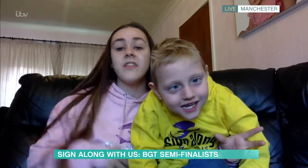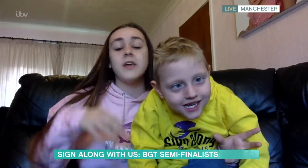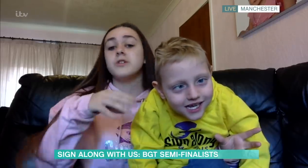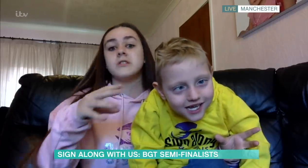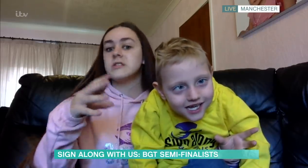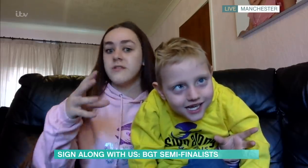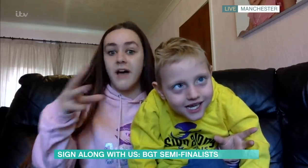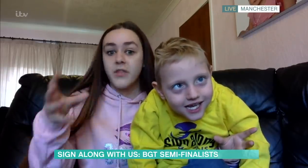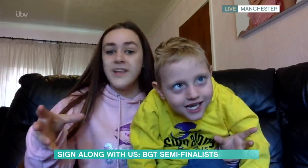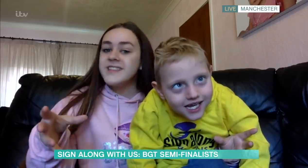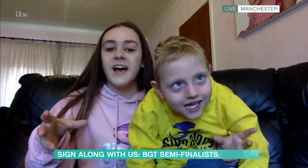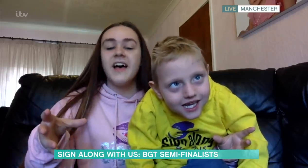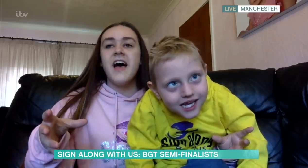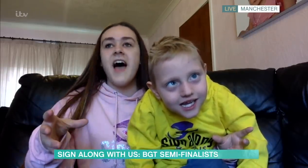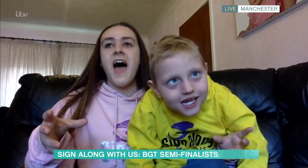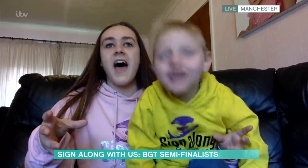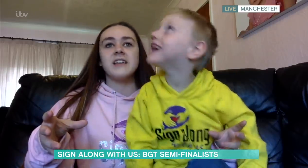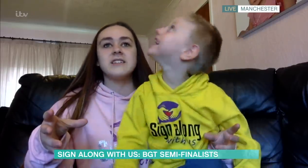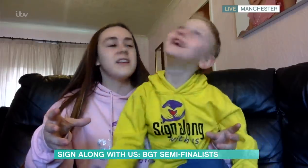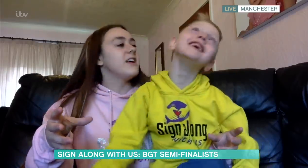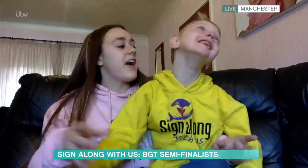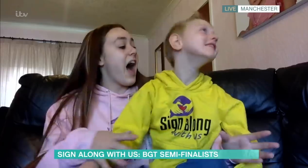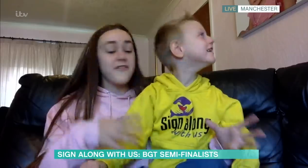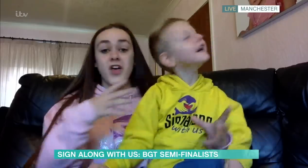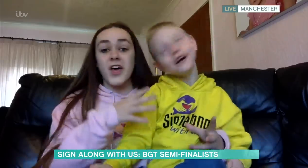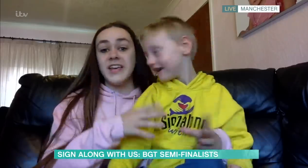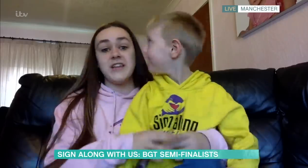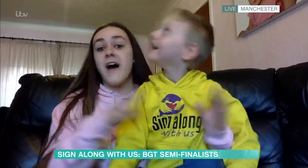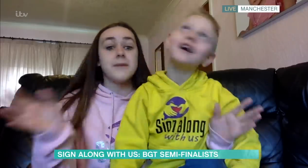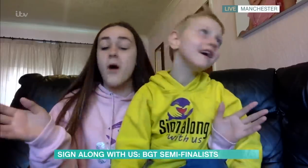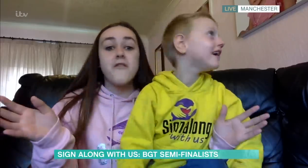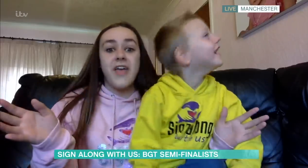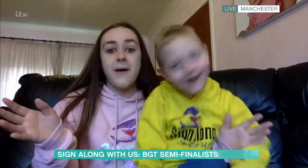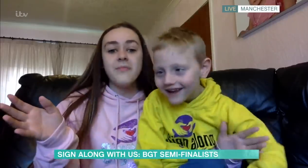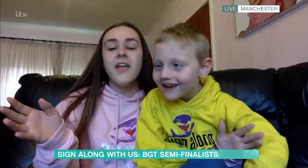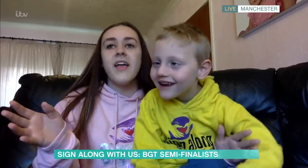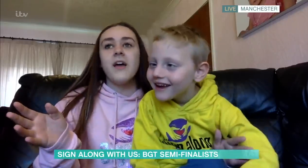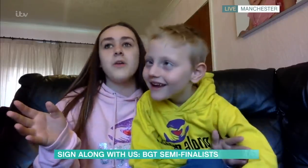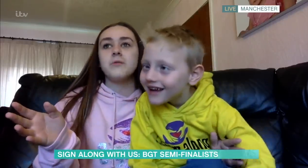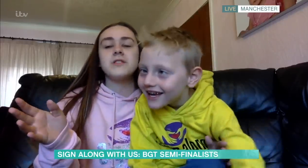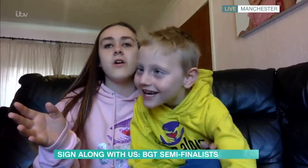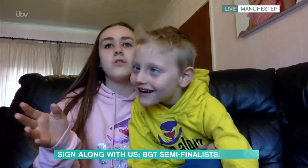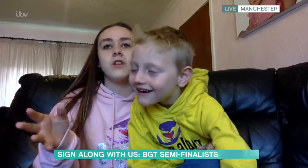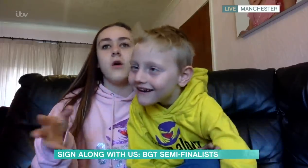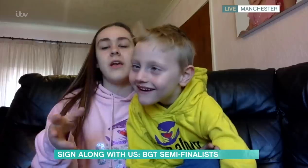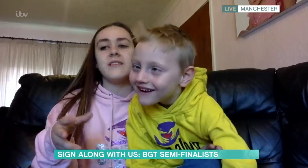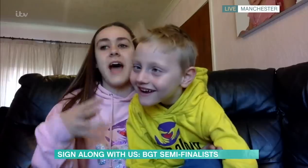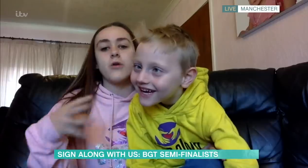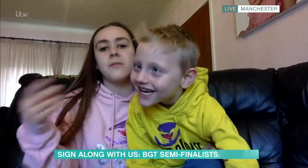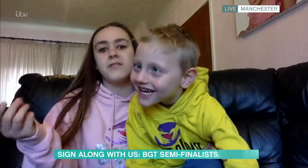that he wouldn't survive the winter. And after he defied both of them, we were told, you know, his outcome of